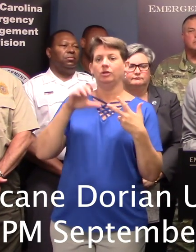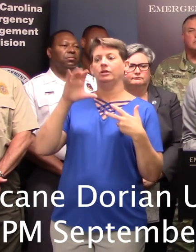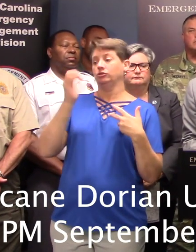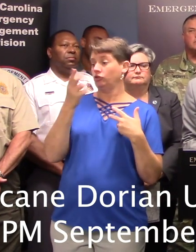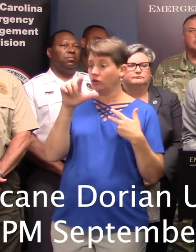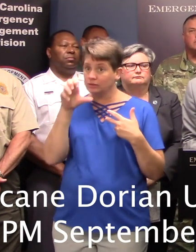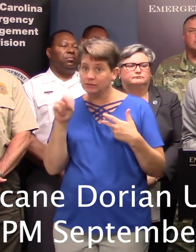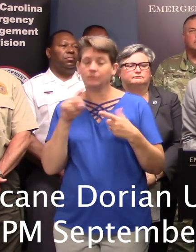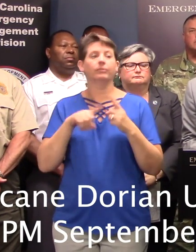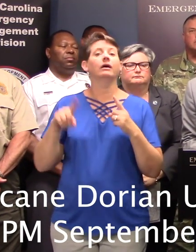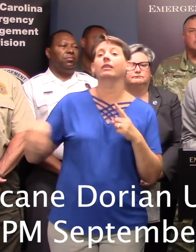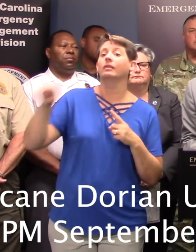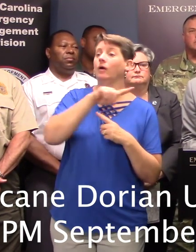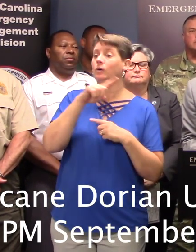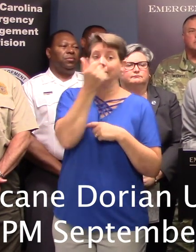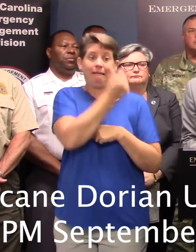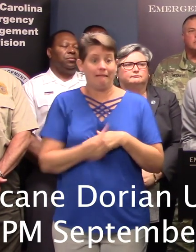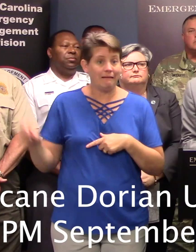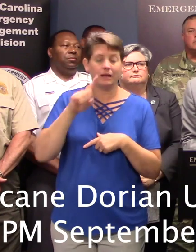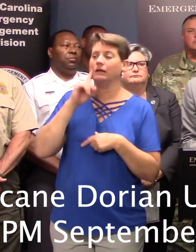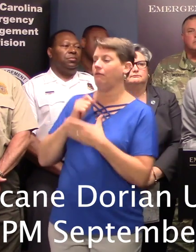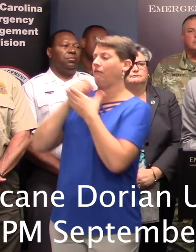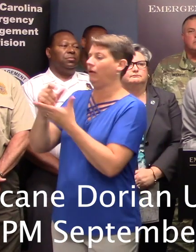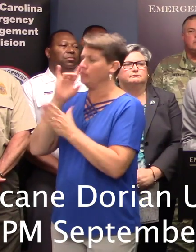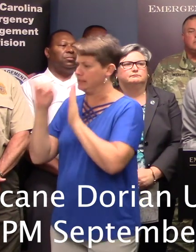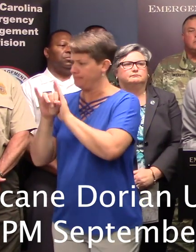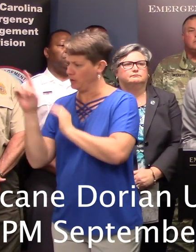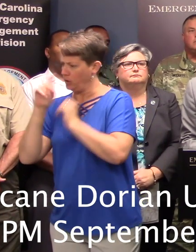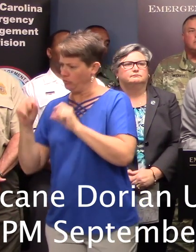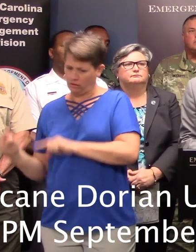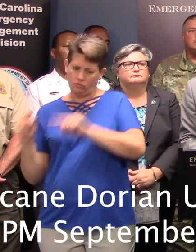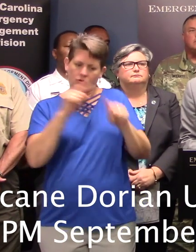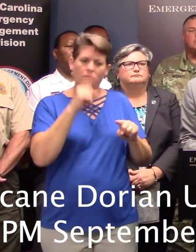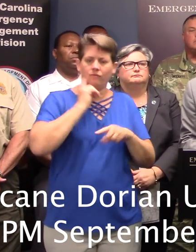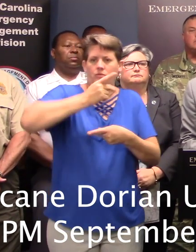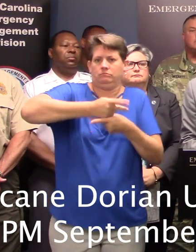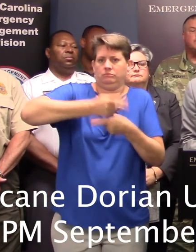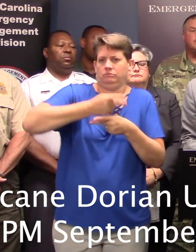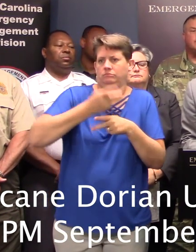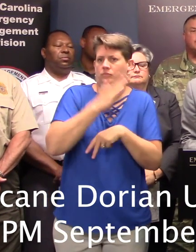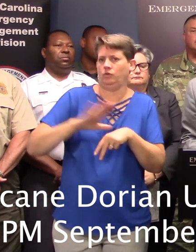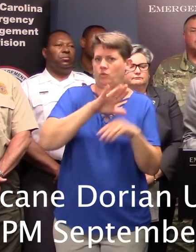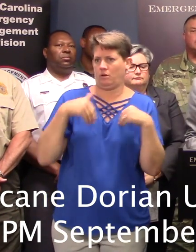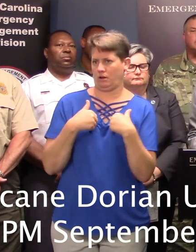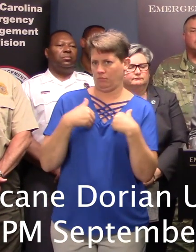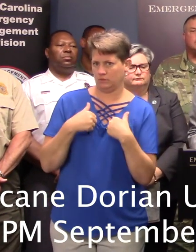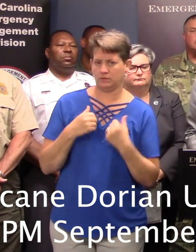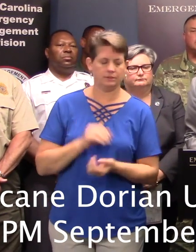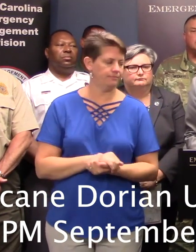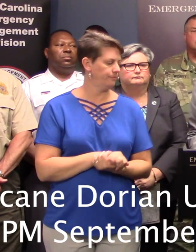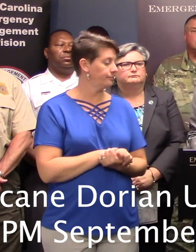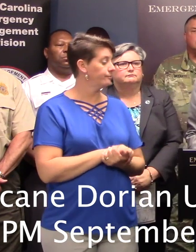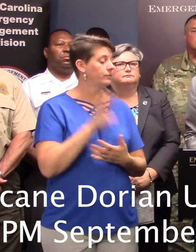at all shelters will be prepared to assist evacuees in identifying local resources to care for pets. Because